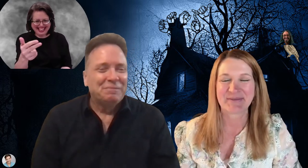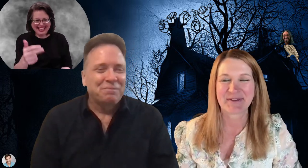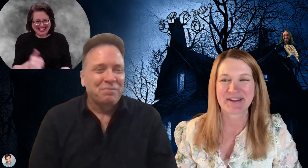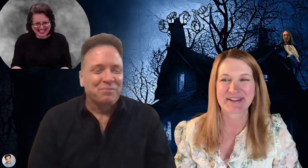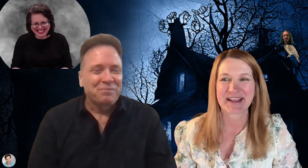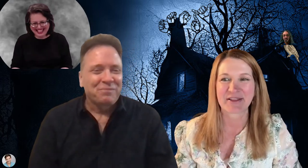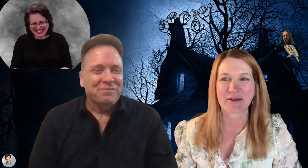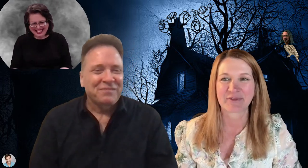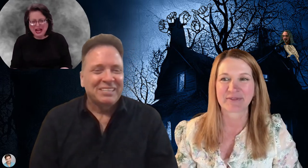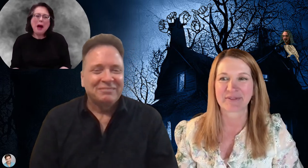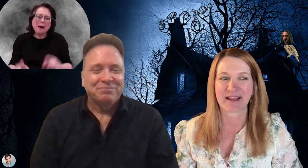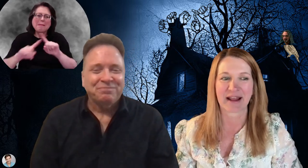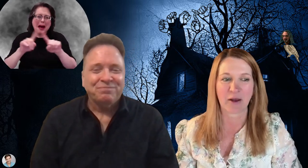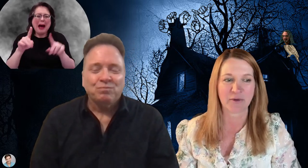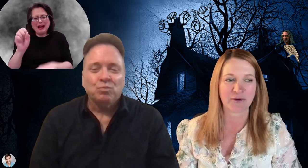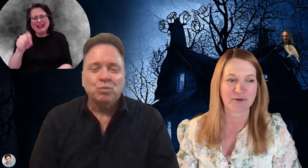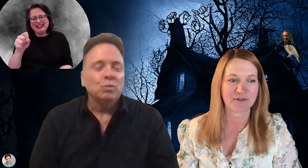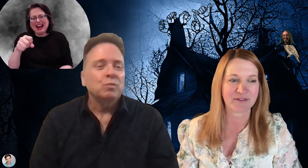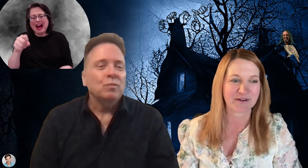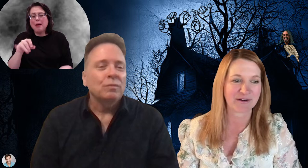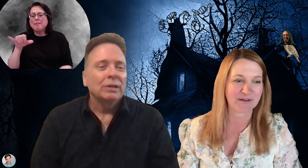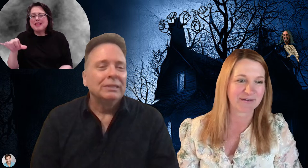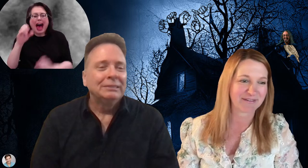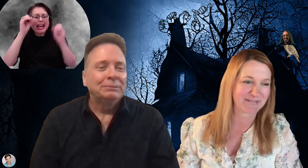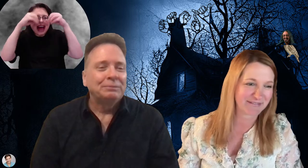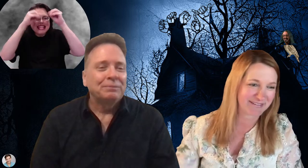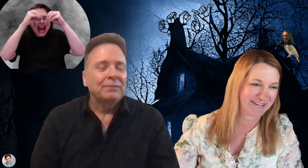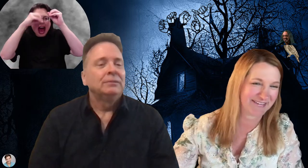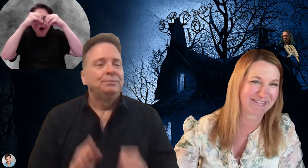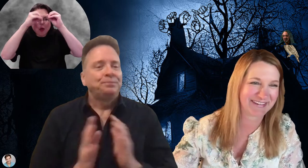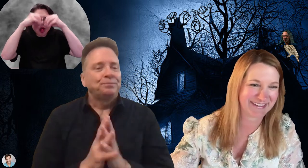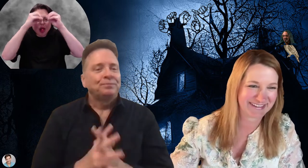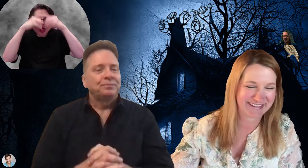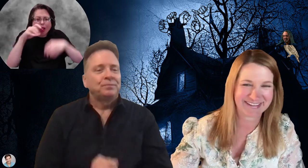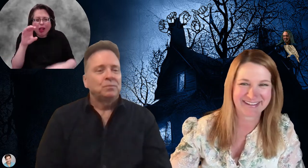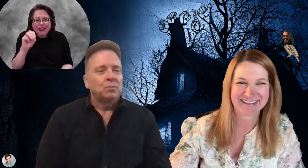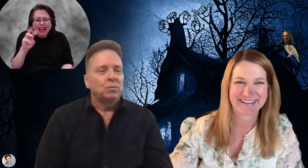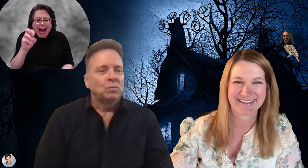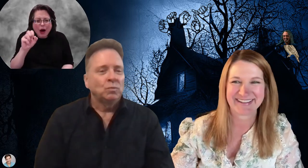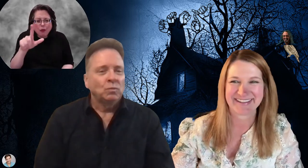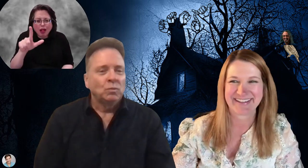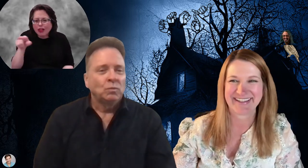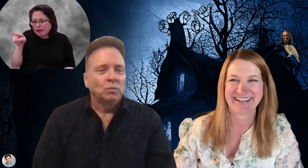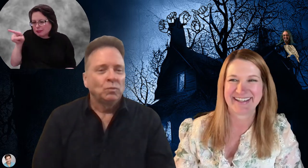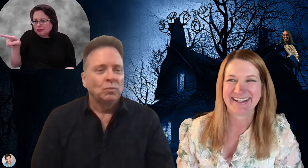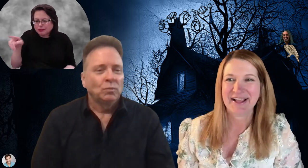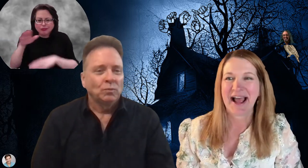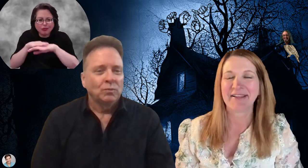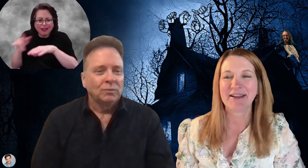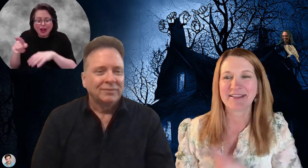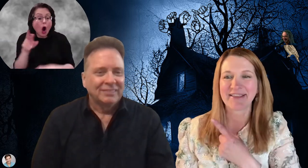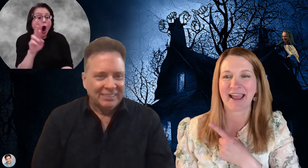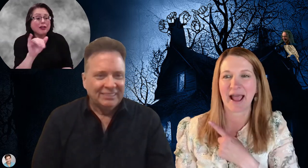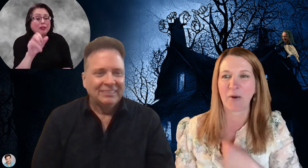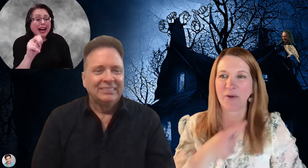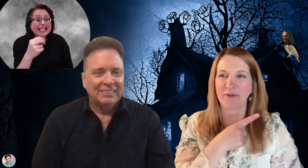But, yeah, that owl you heard there. Ryan just said, oh, I'm famous now. I like that the owl,